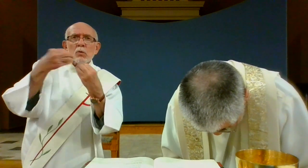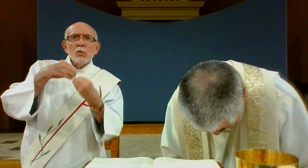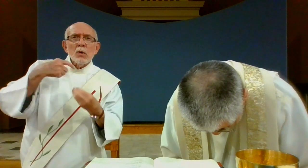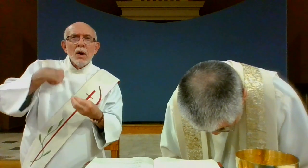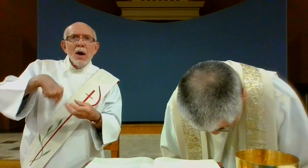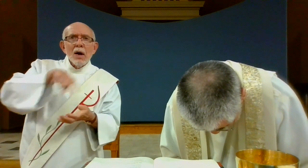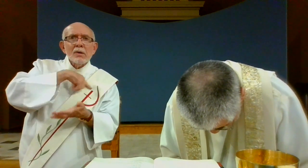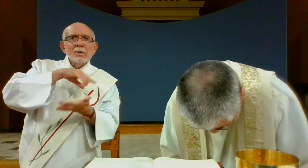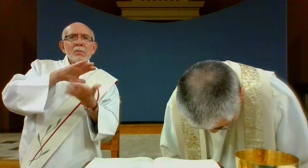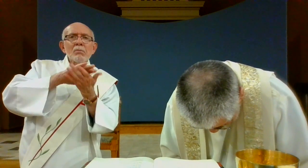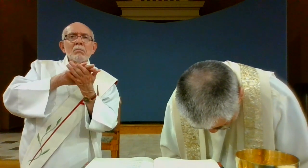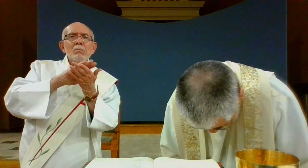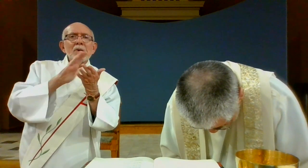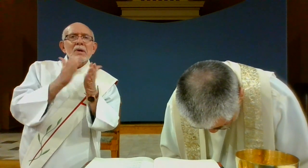the world. Grant us peace.